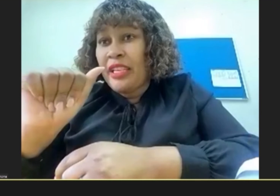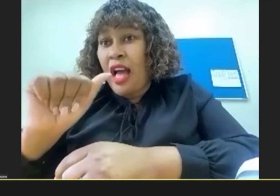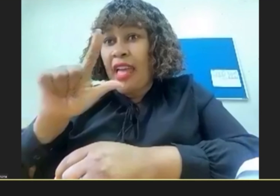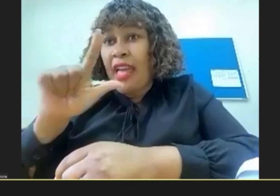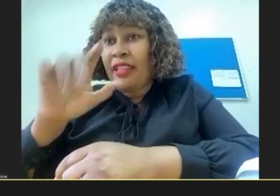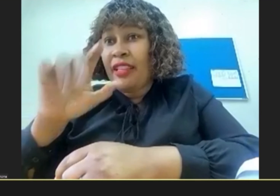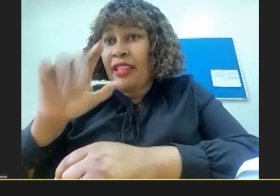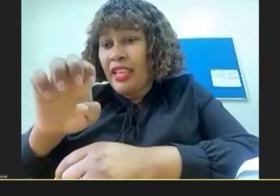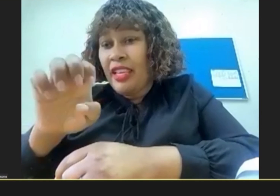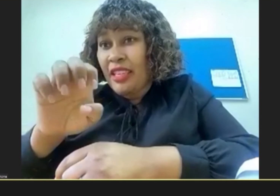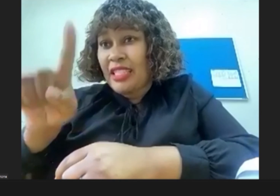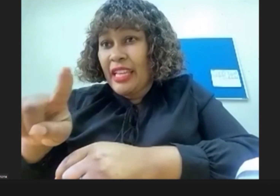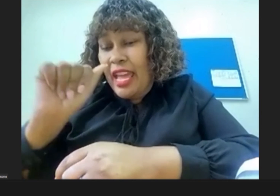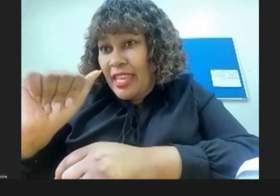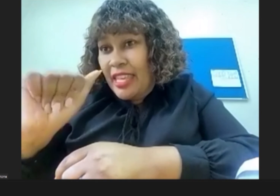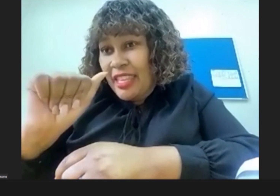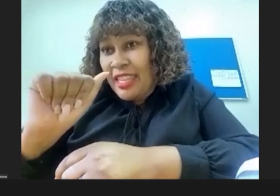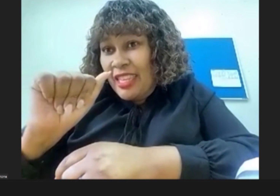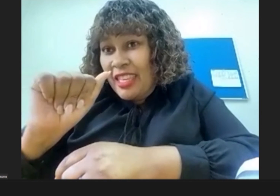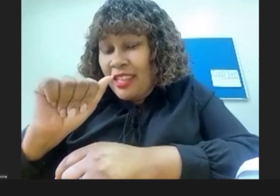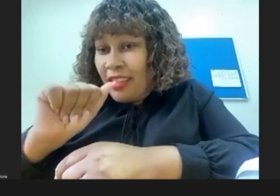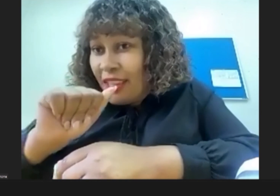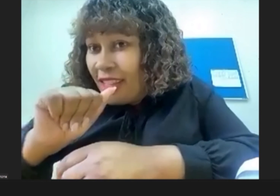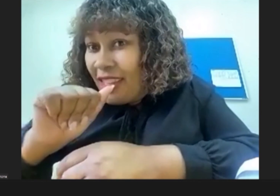-Z-A